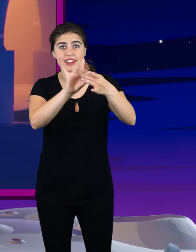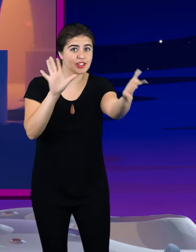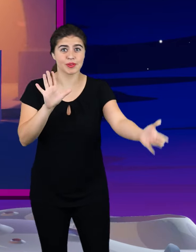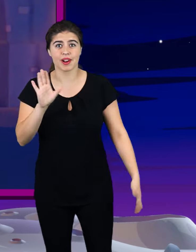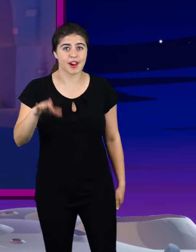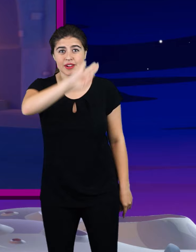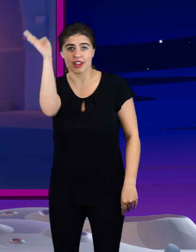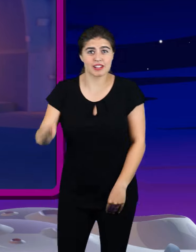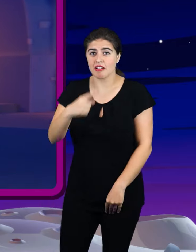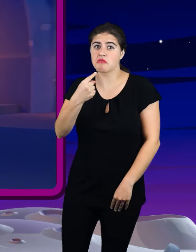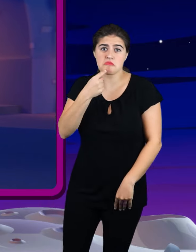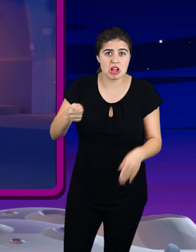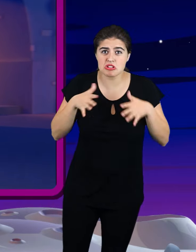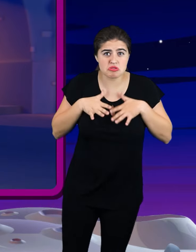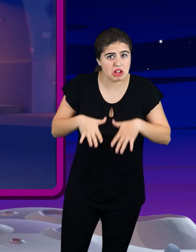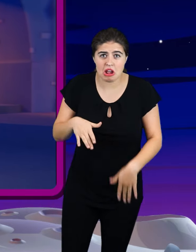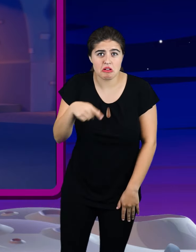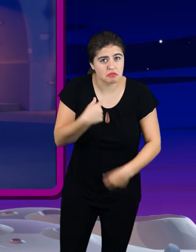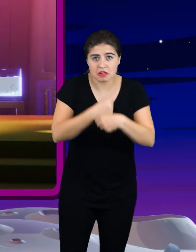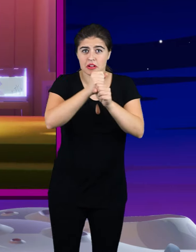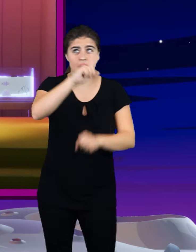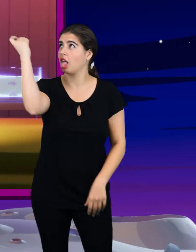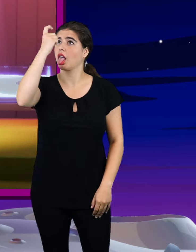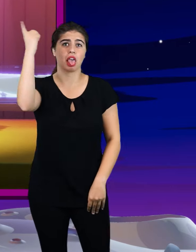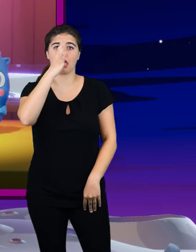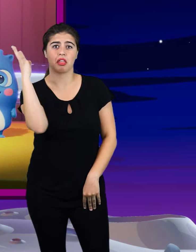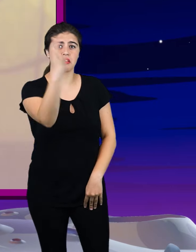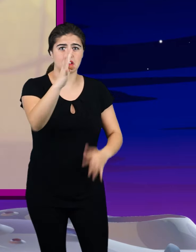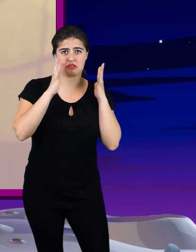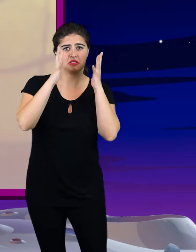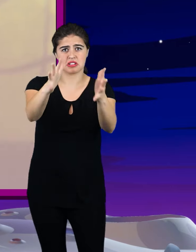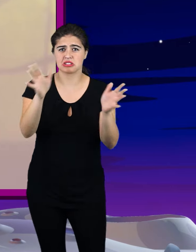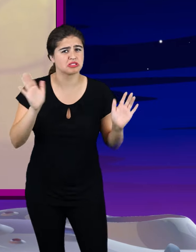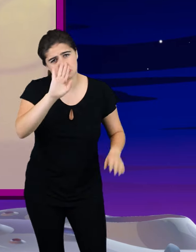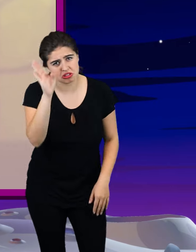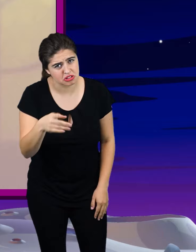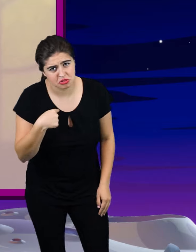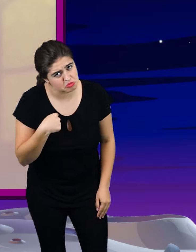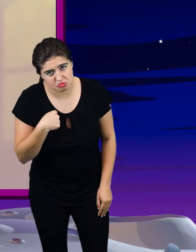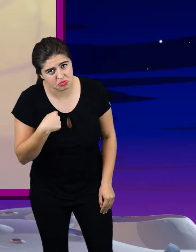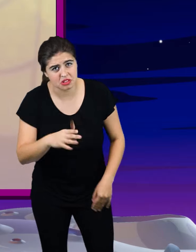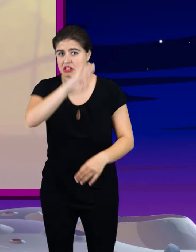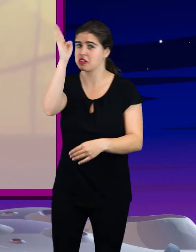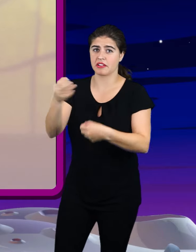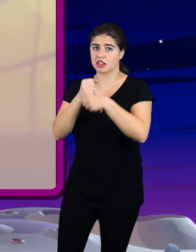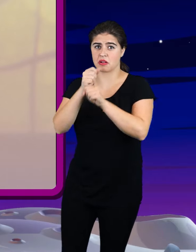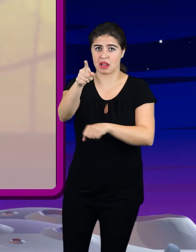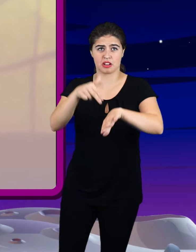Never gonna let you down Never gonna run around Inside you Never gonna make you